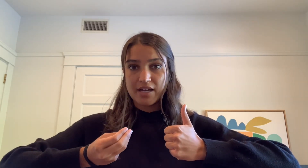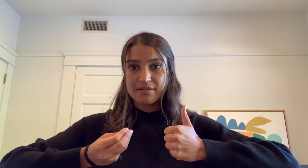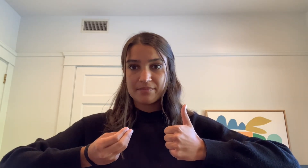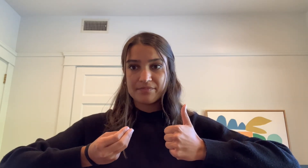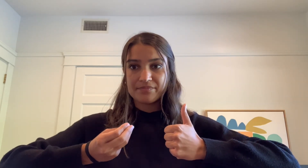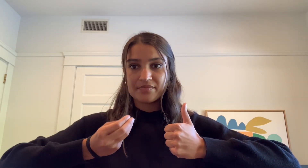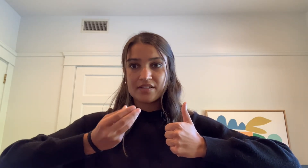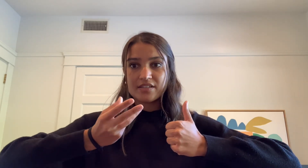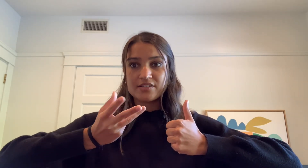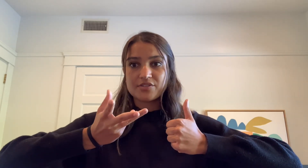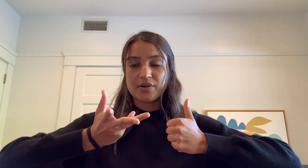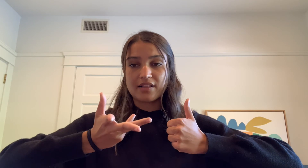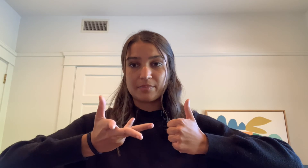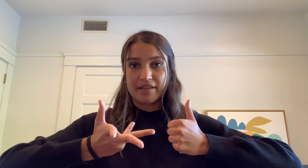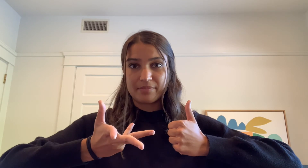to Alapadma.